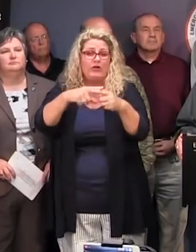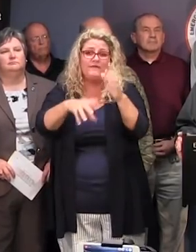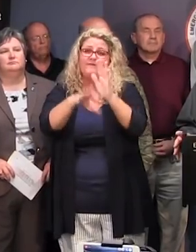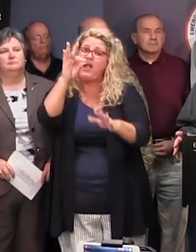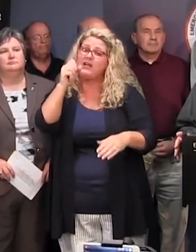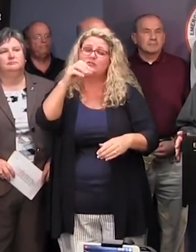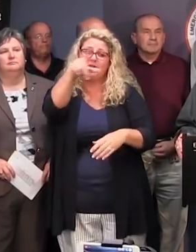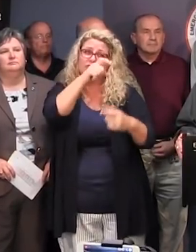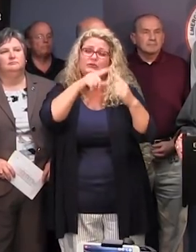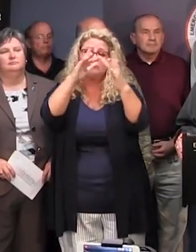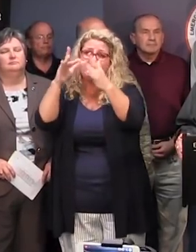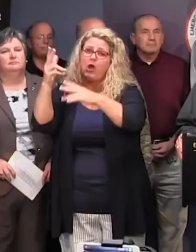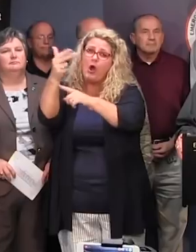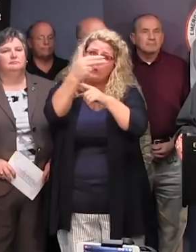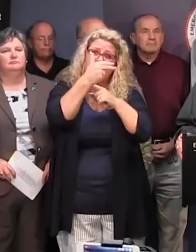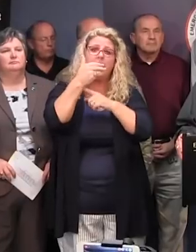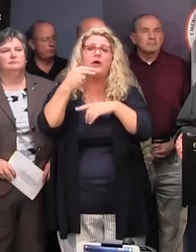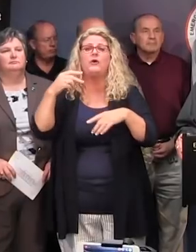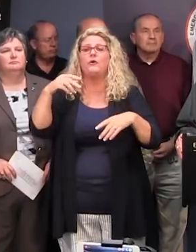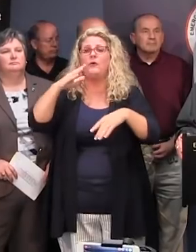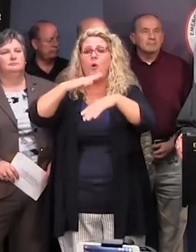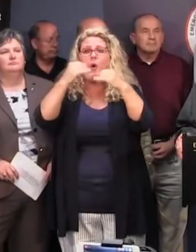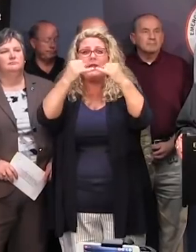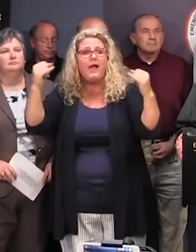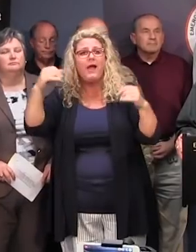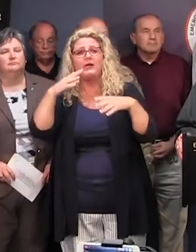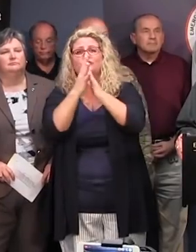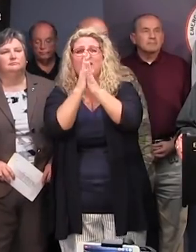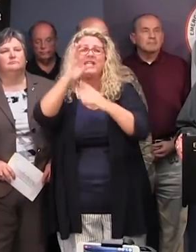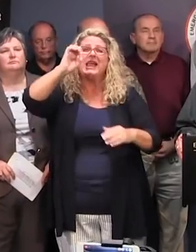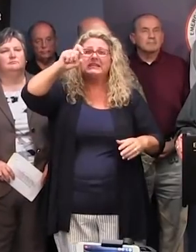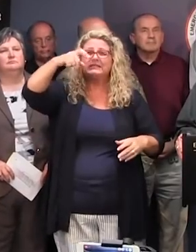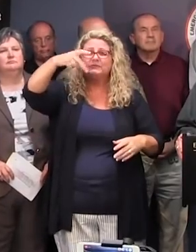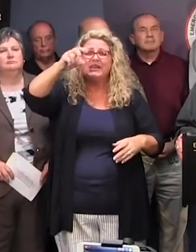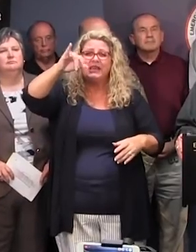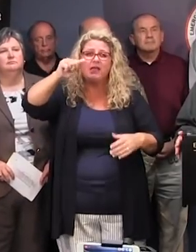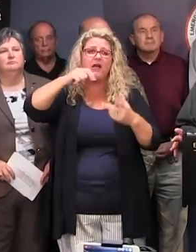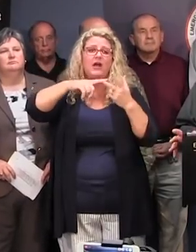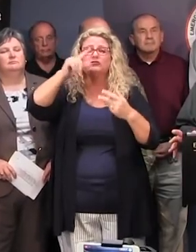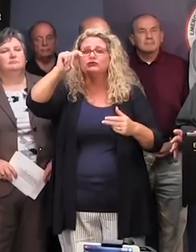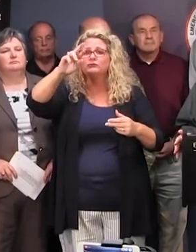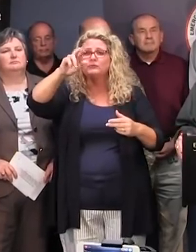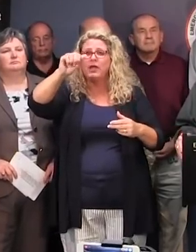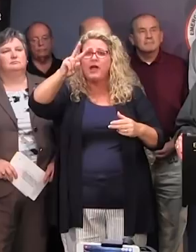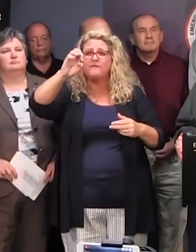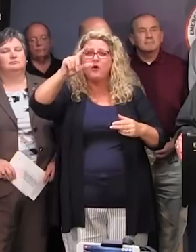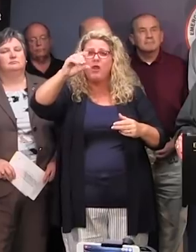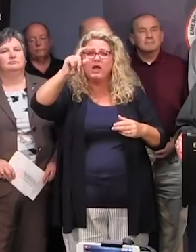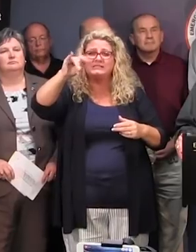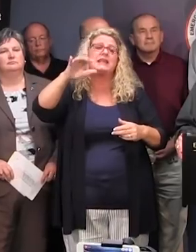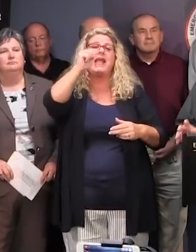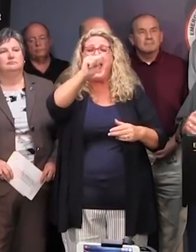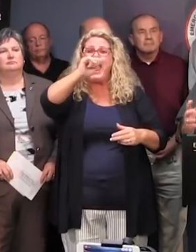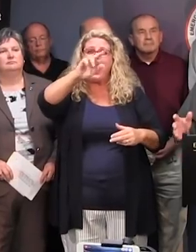to check hotel brands' websites or online travel agent sites such as Expedia or Travelocity or Airbnb.com